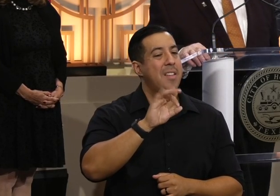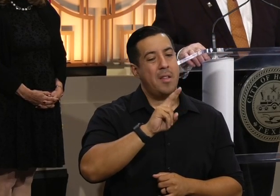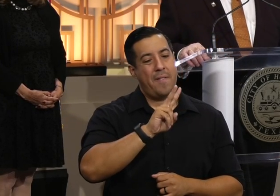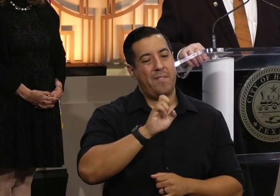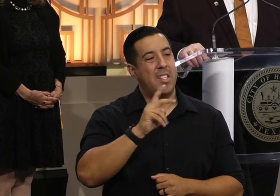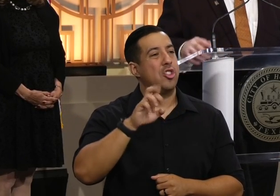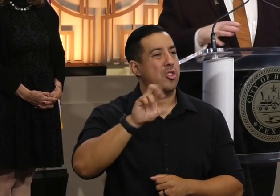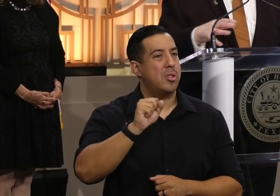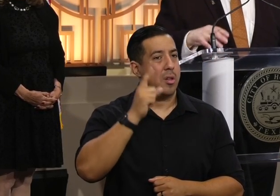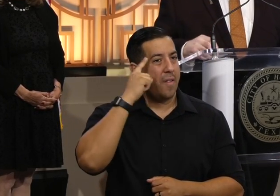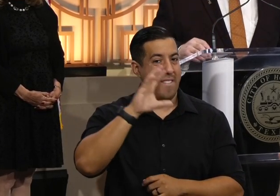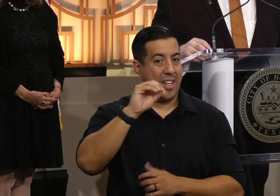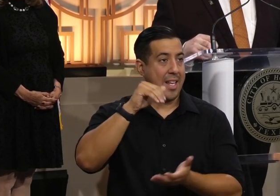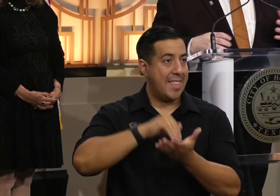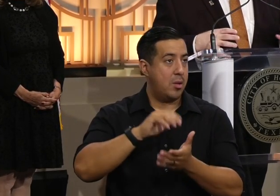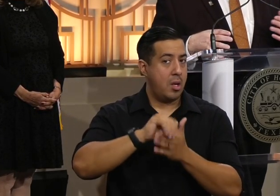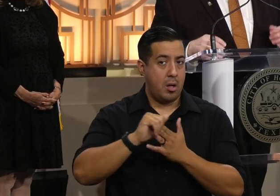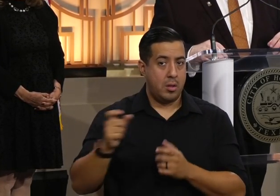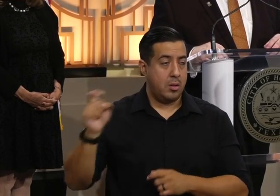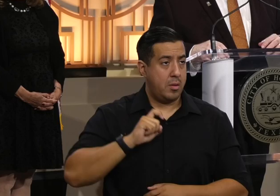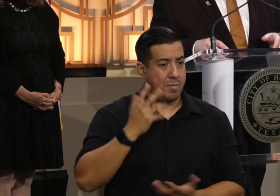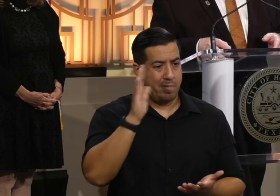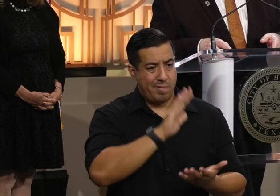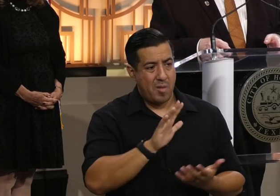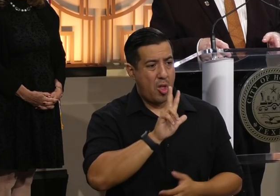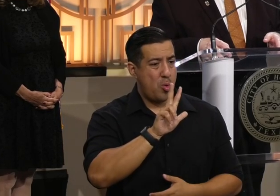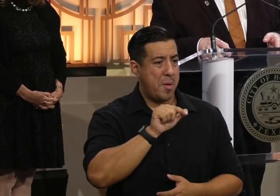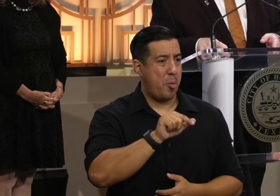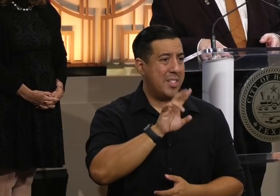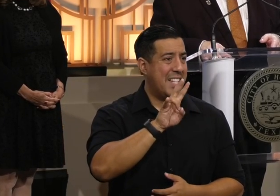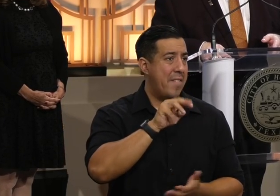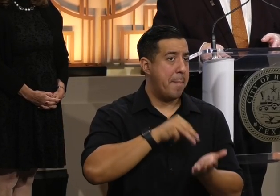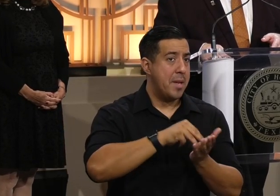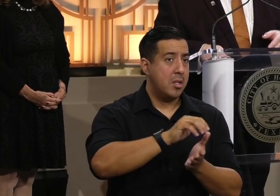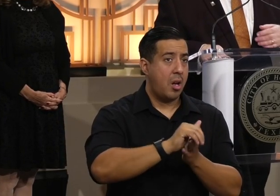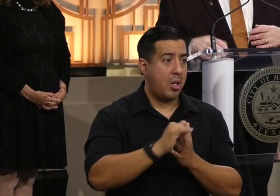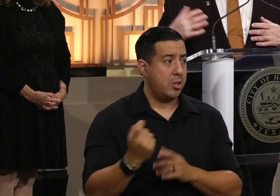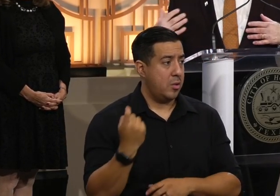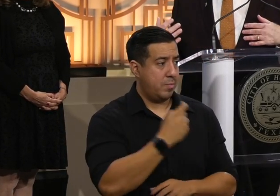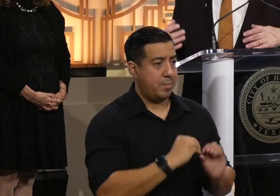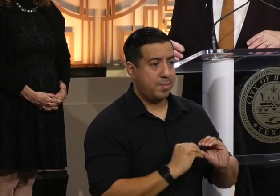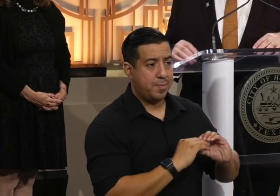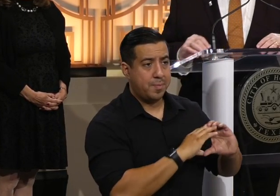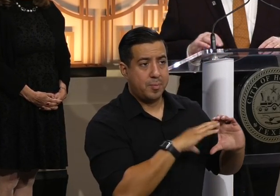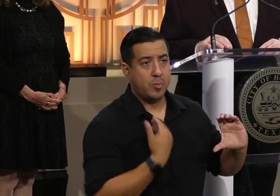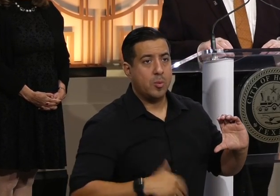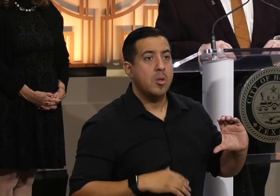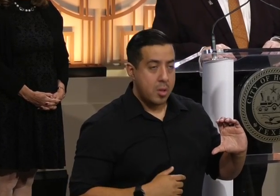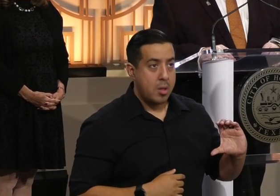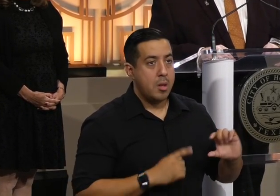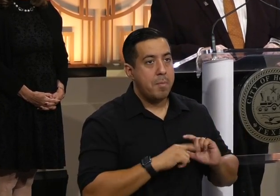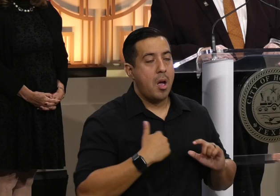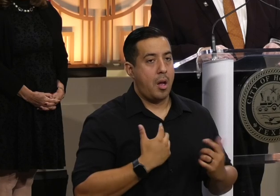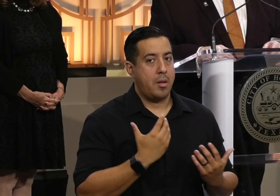,000. That's a sum of about $3.7 million that's in the bank and raised, but I'm glad to hear